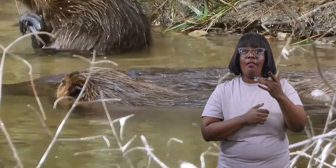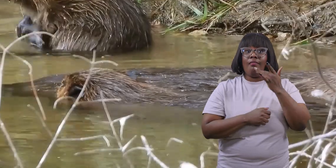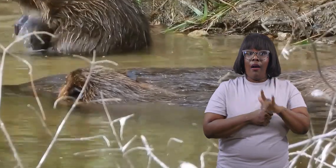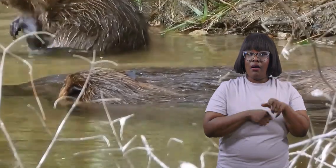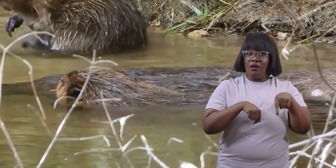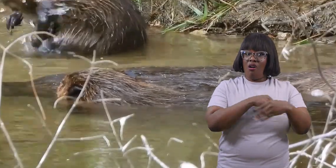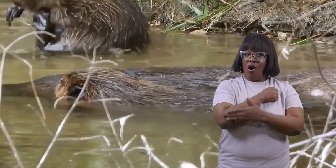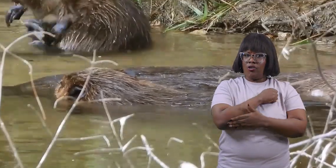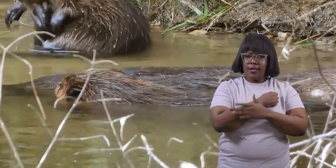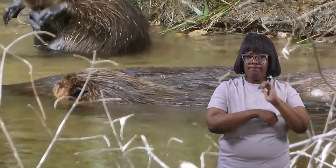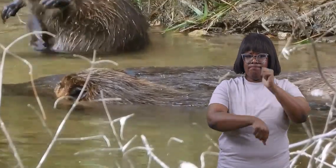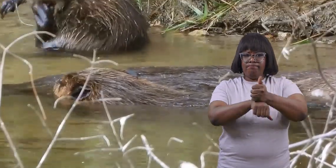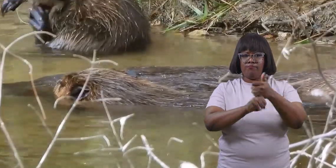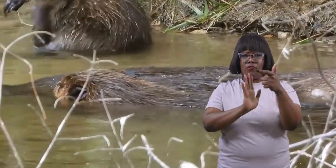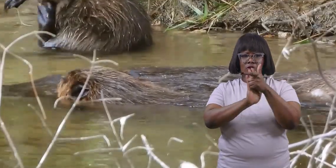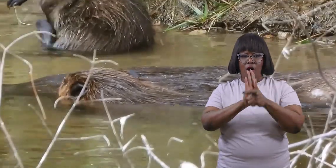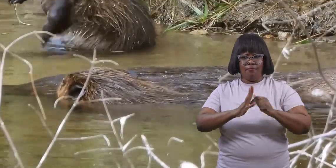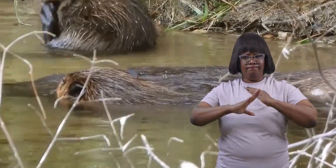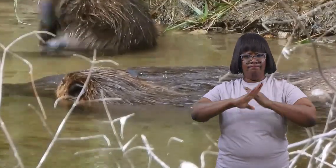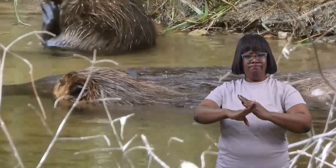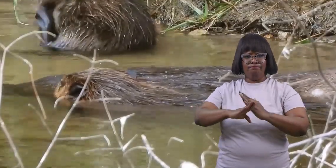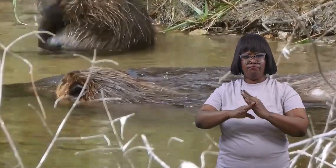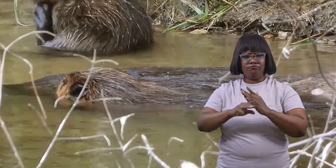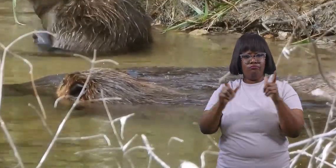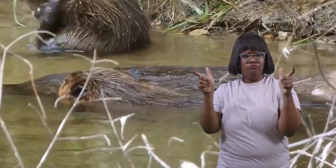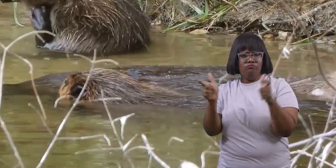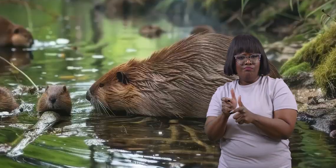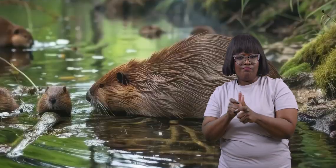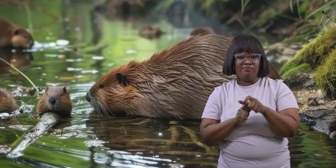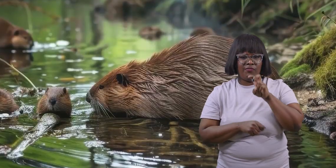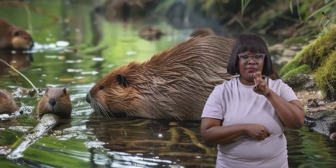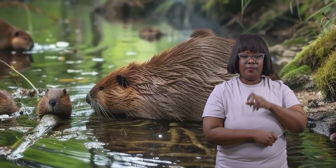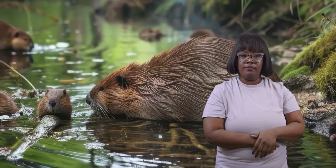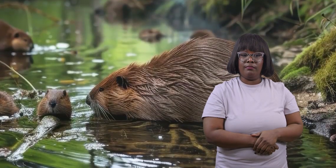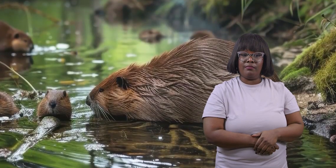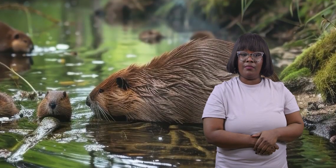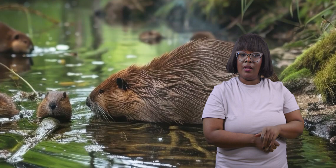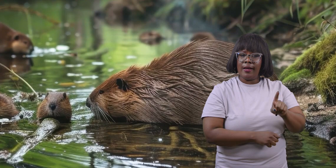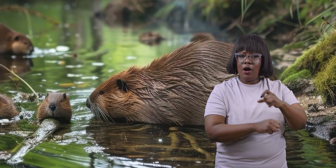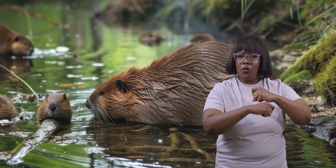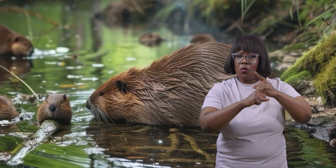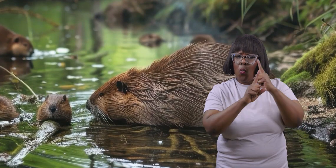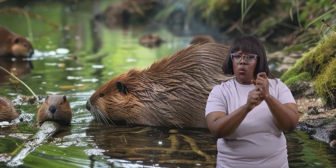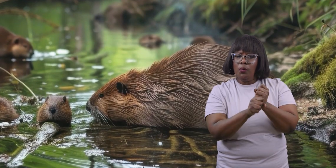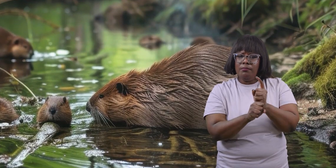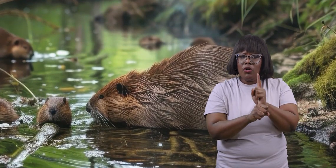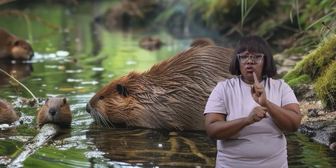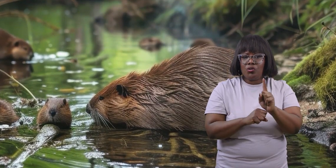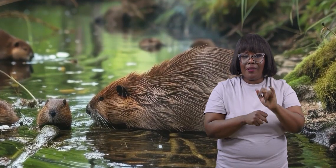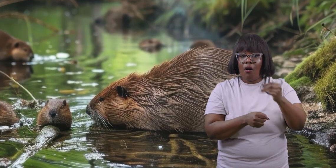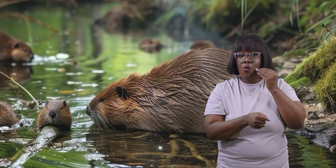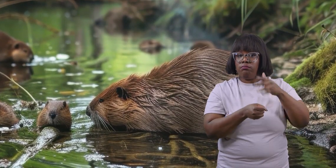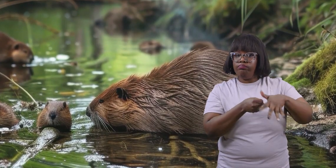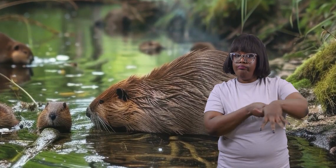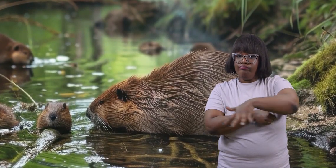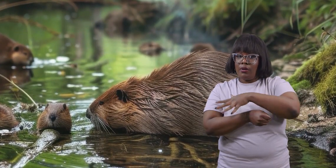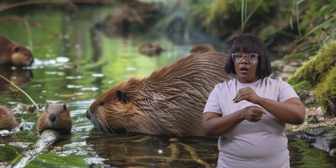the country enacted laws to protect beavers and conservation efforts focused on restoring their habitats and populations